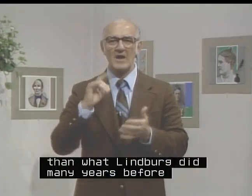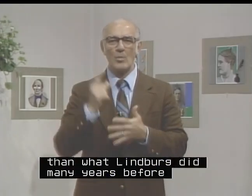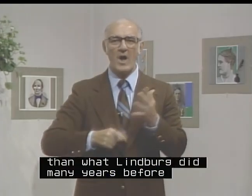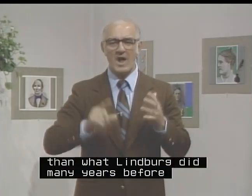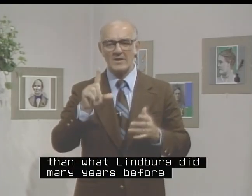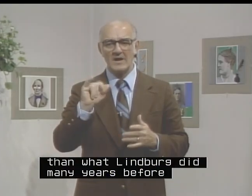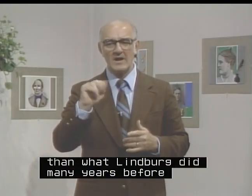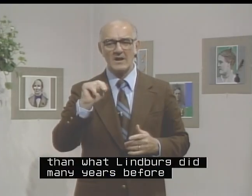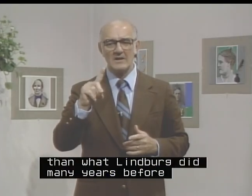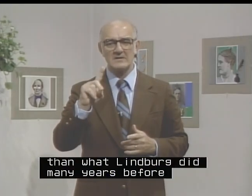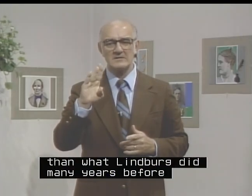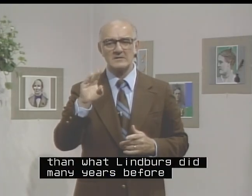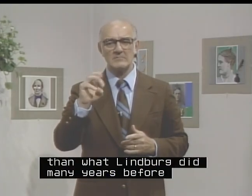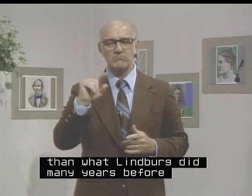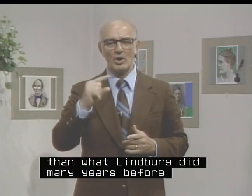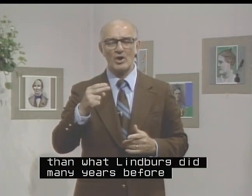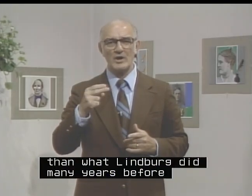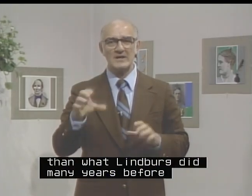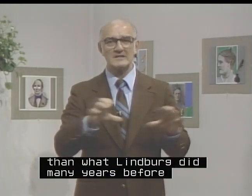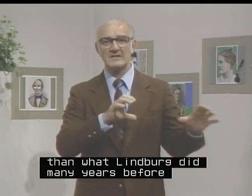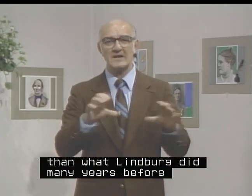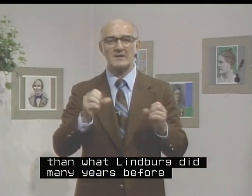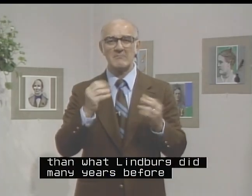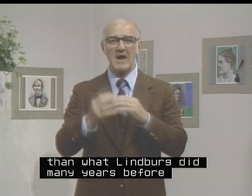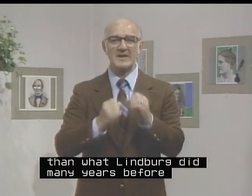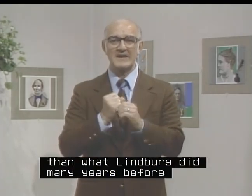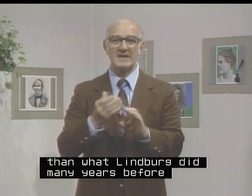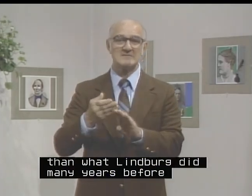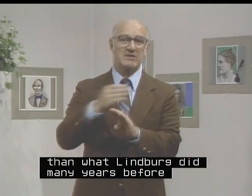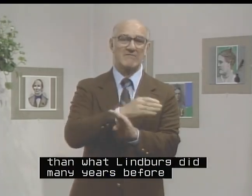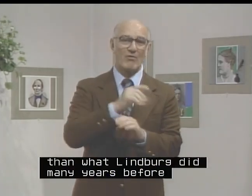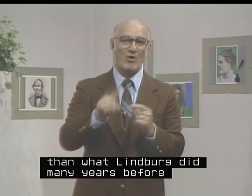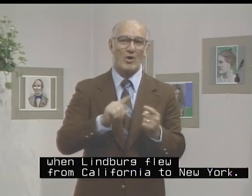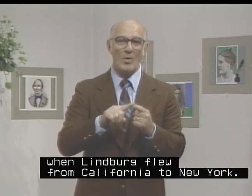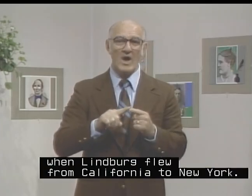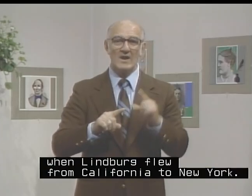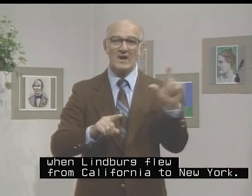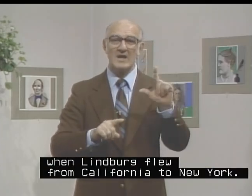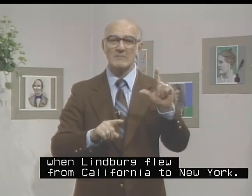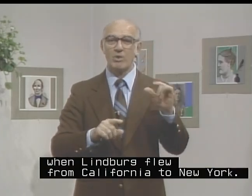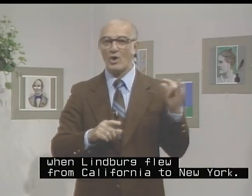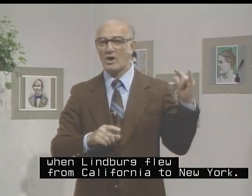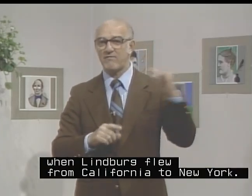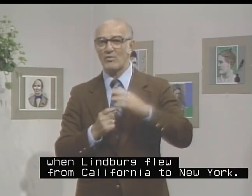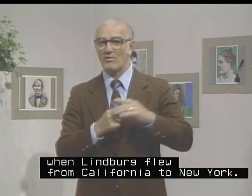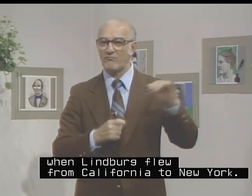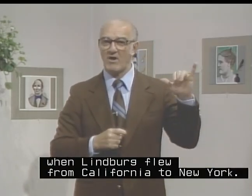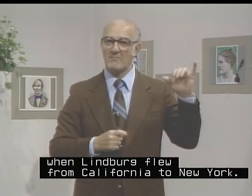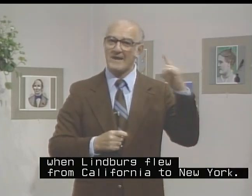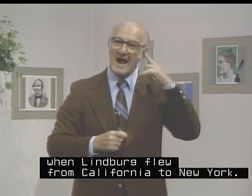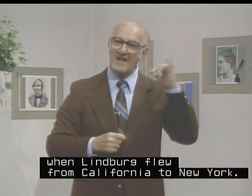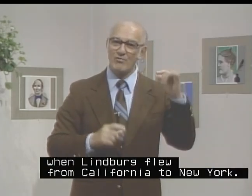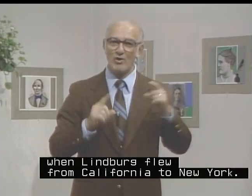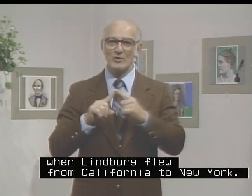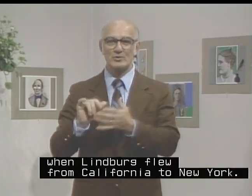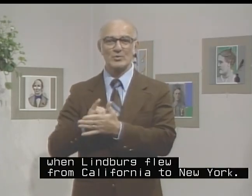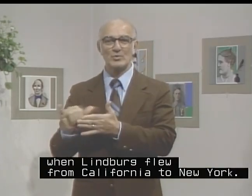what Lindberg did many years before. Lindberg flew from California to New